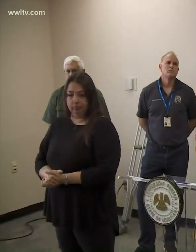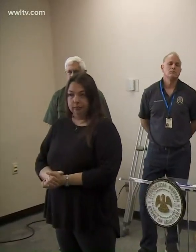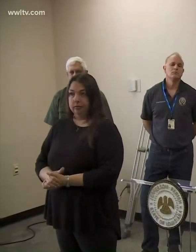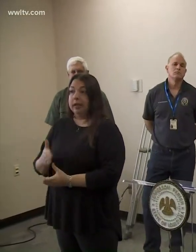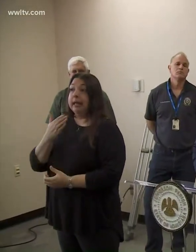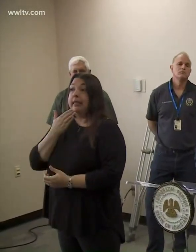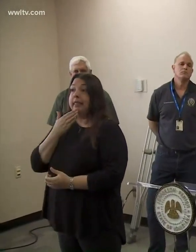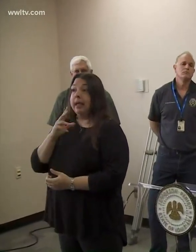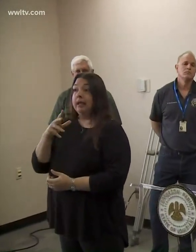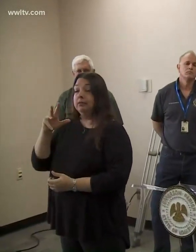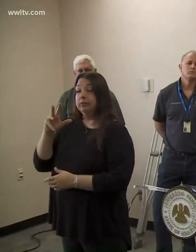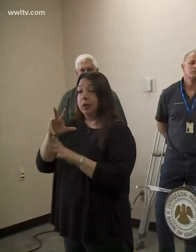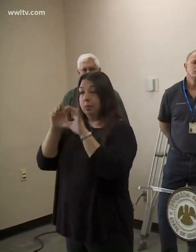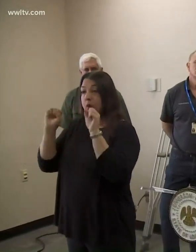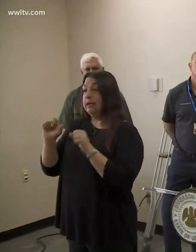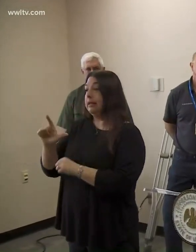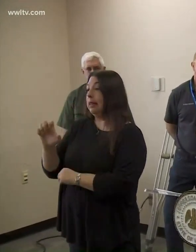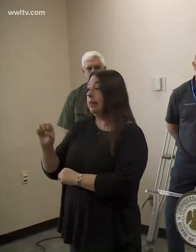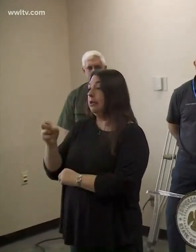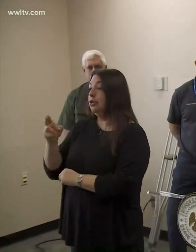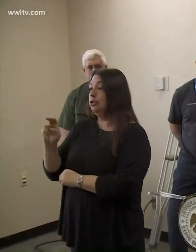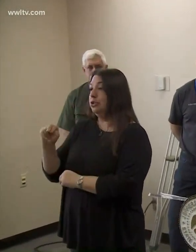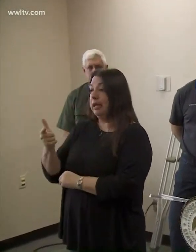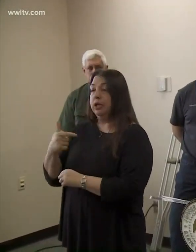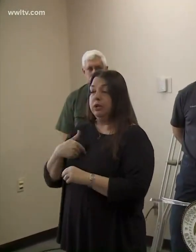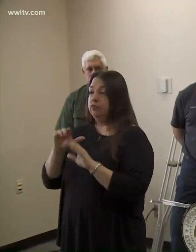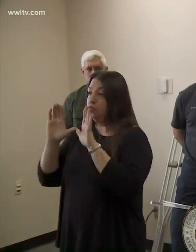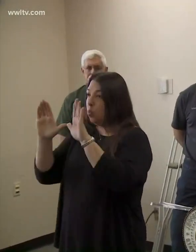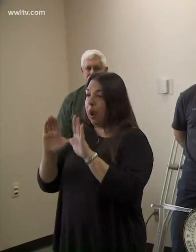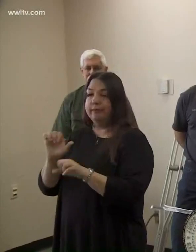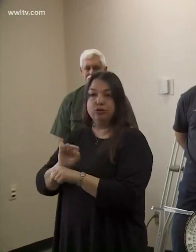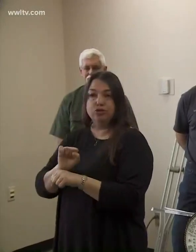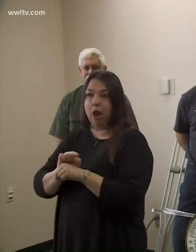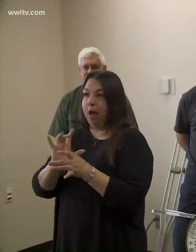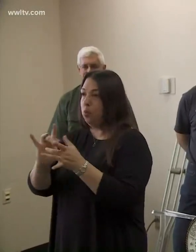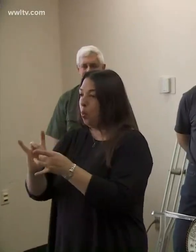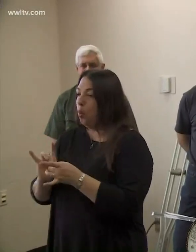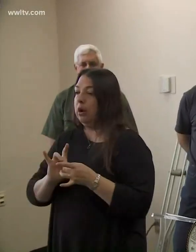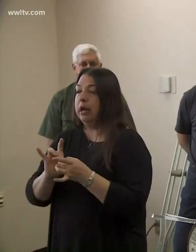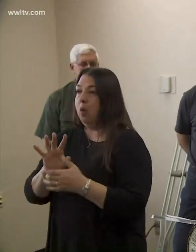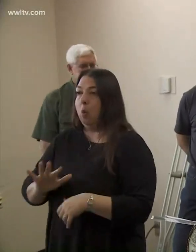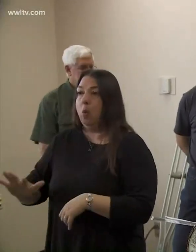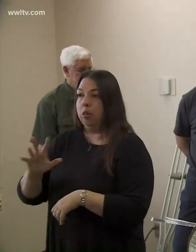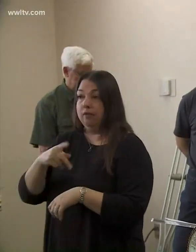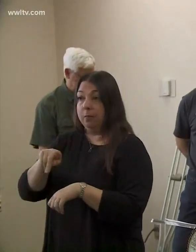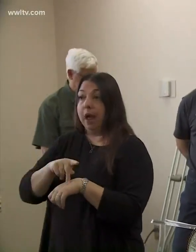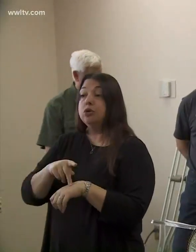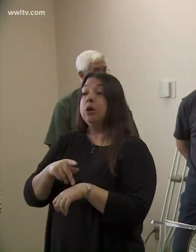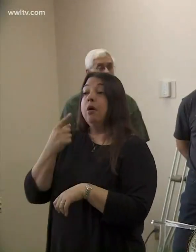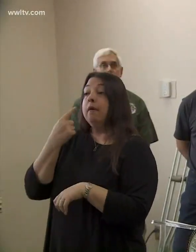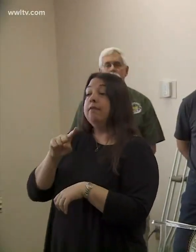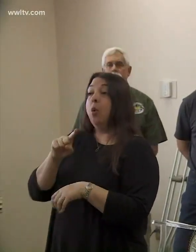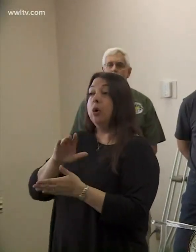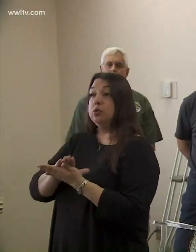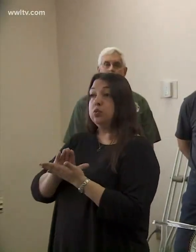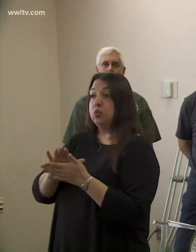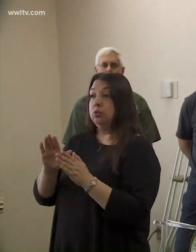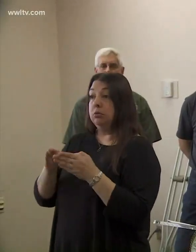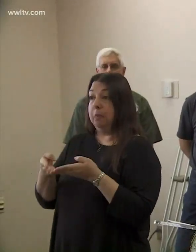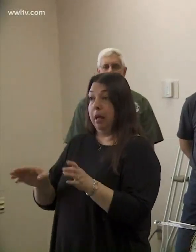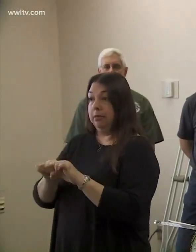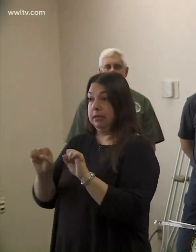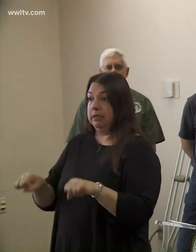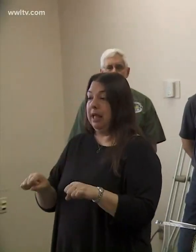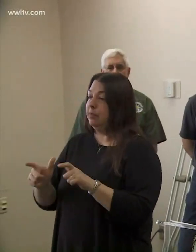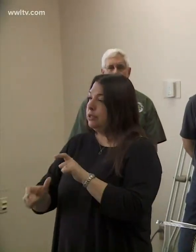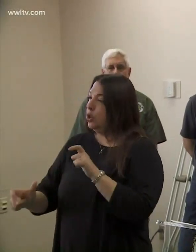Uh, thanks President Lee Sheen. Uh, you've done an outstanding job coordinating efforts across the parish so far. So in terms of the public school system, largest school